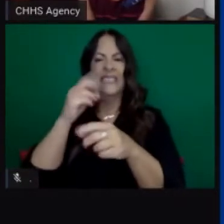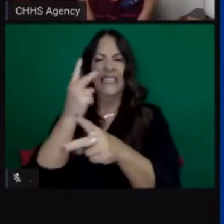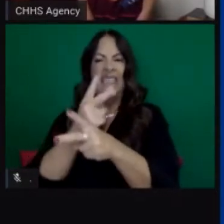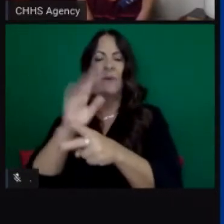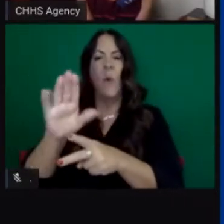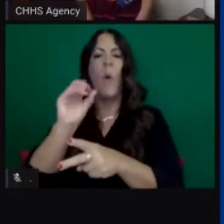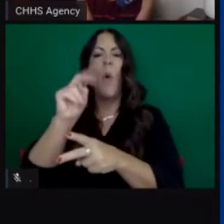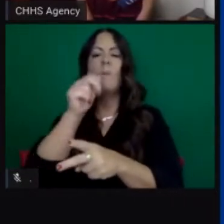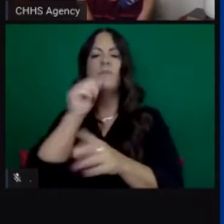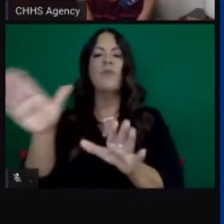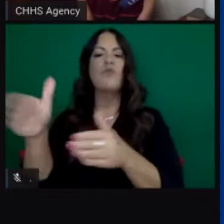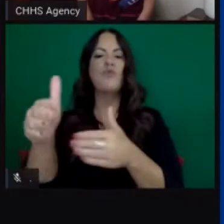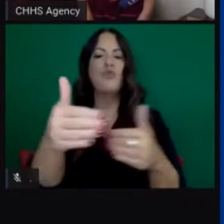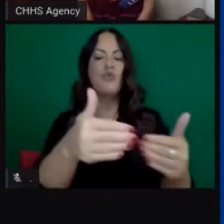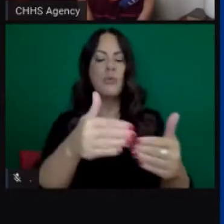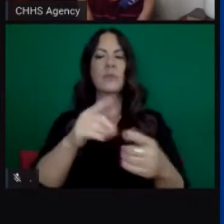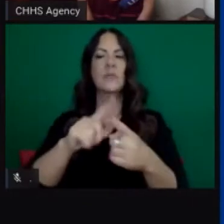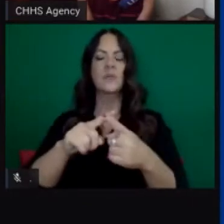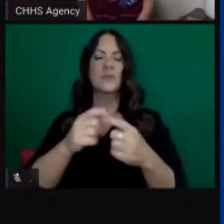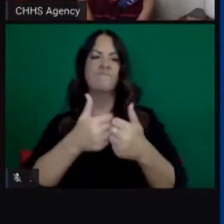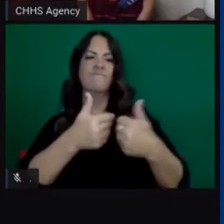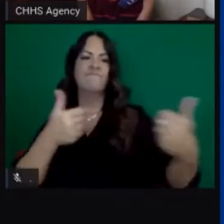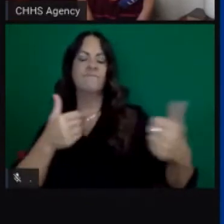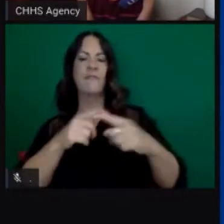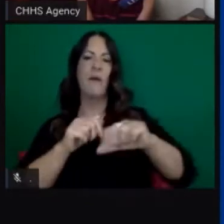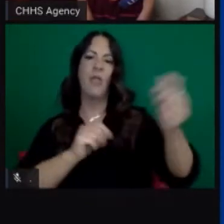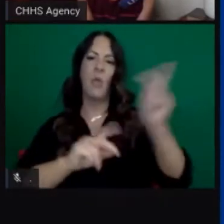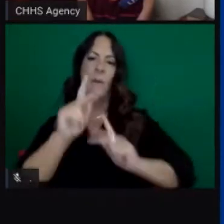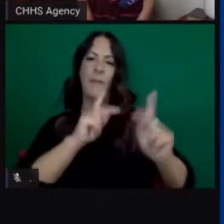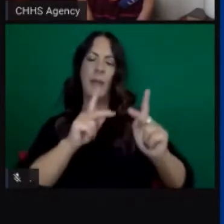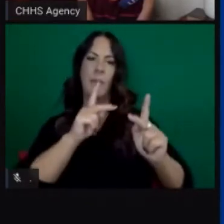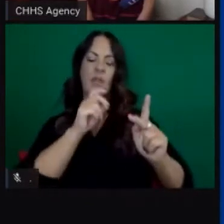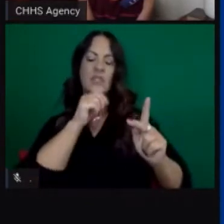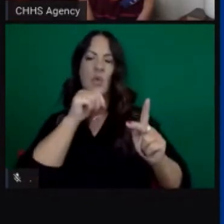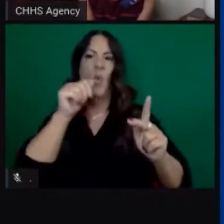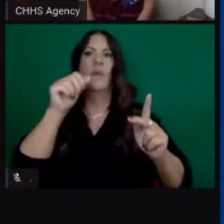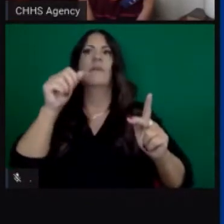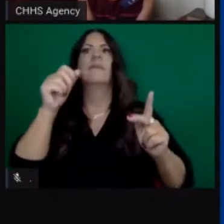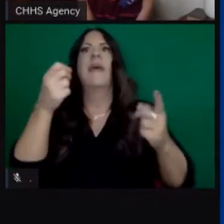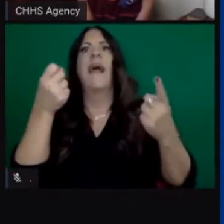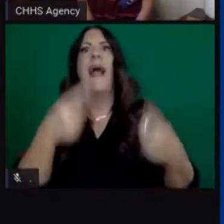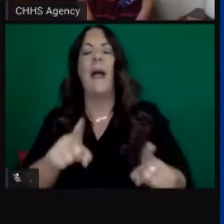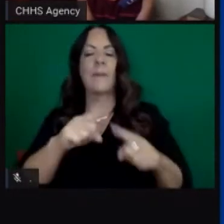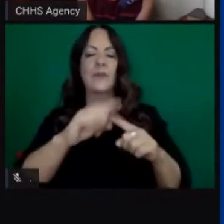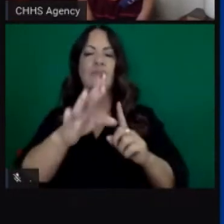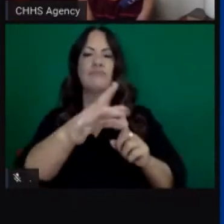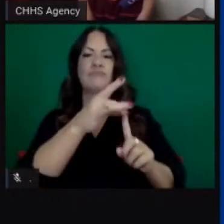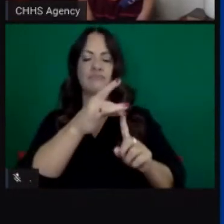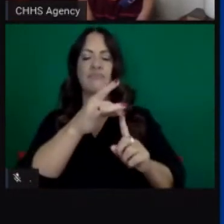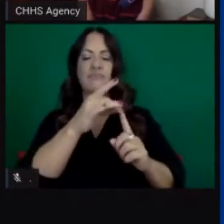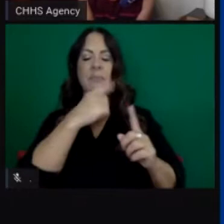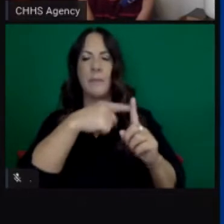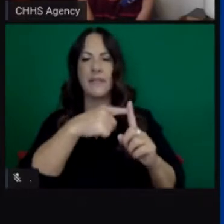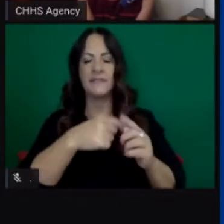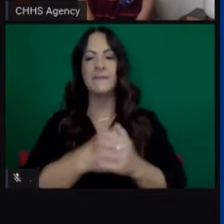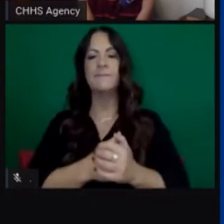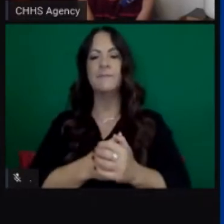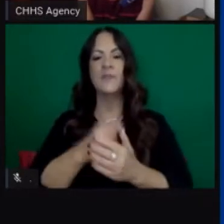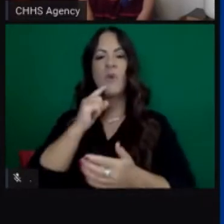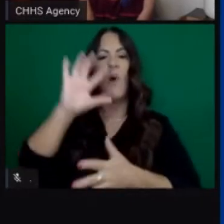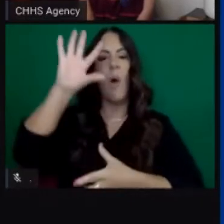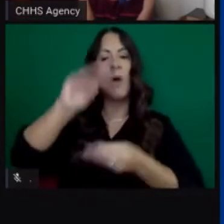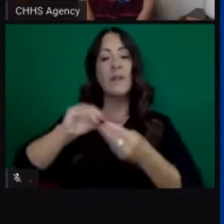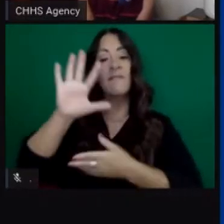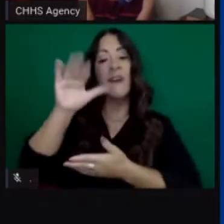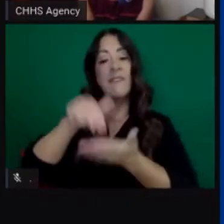increased risk for COVID-19. So of all the individuals who are sheltered, 5,231 of them are in non-congregate